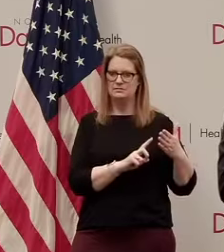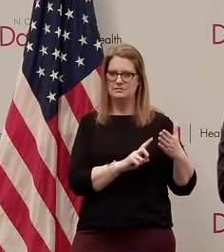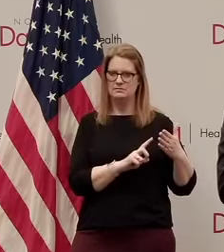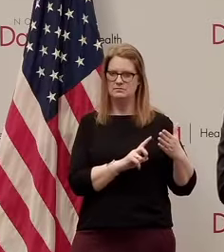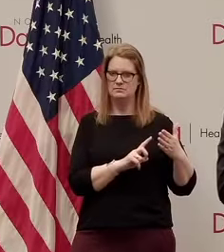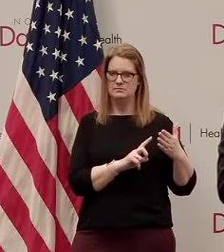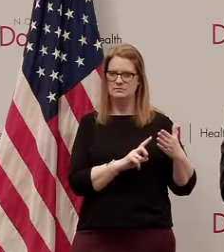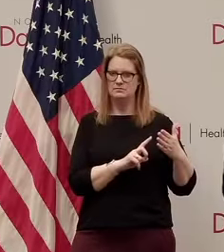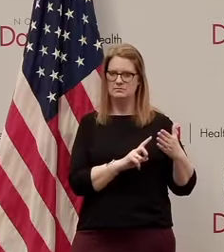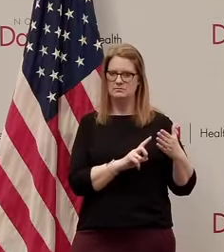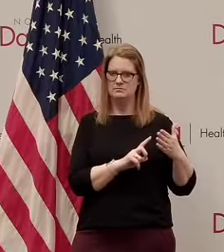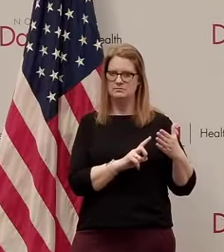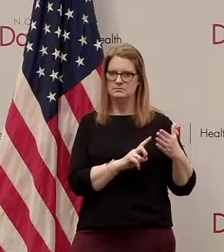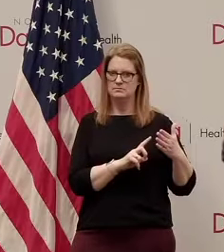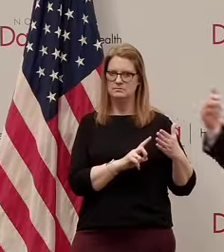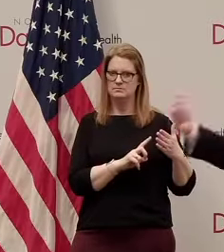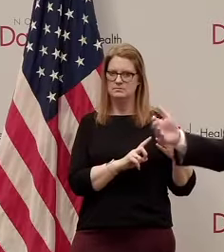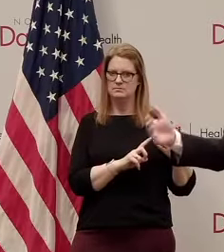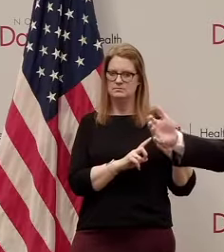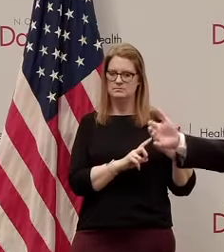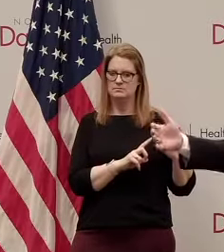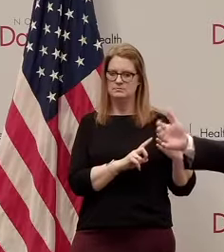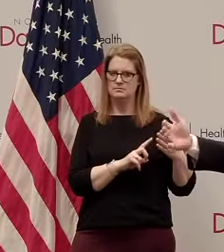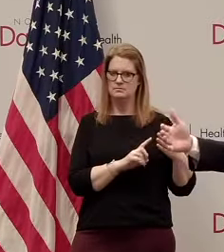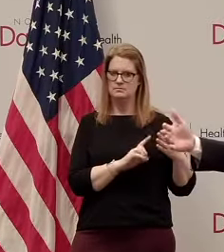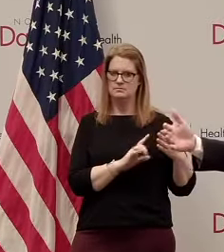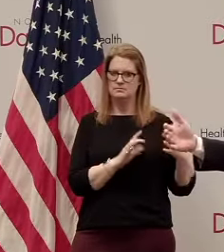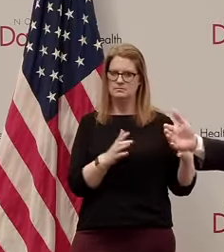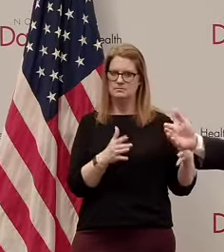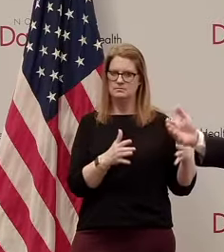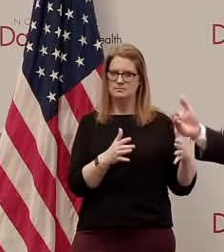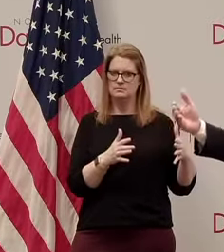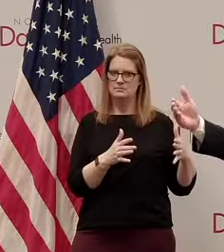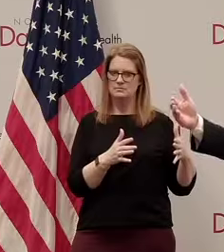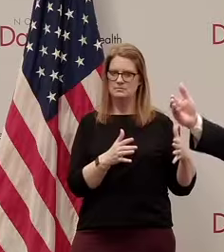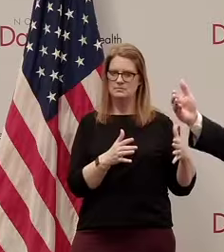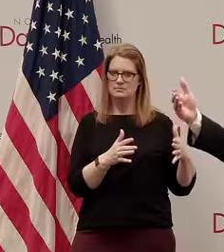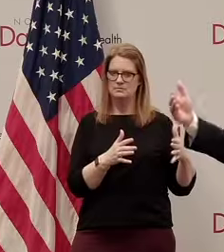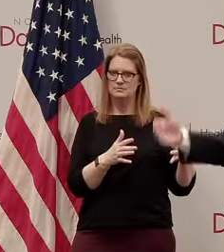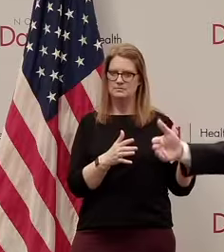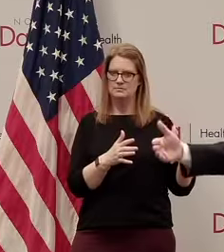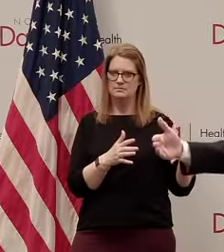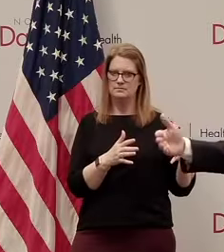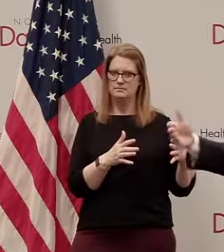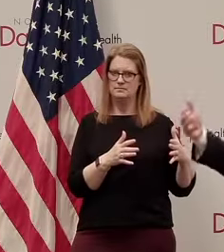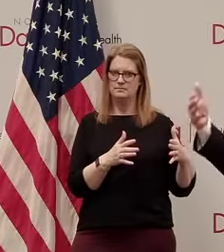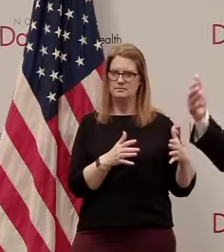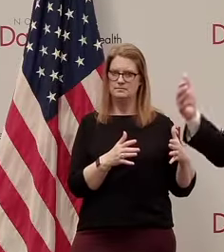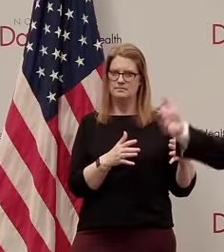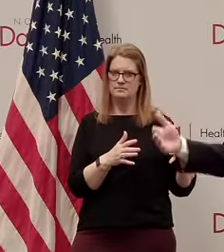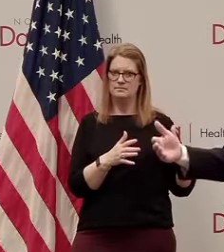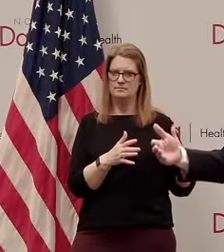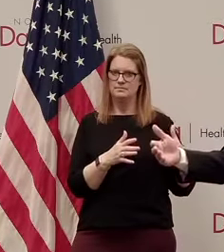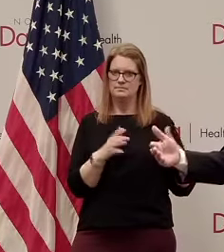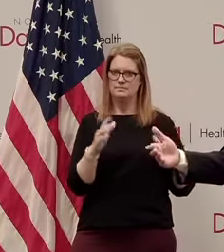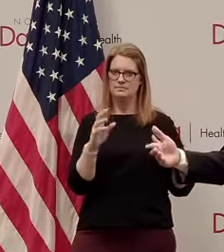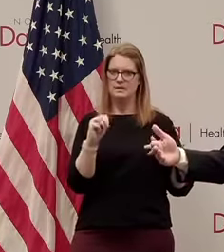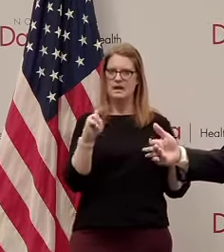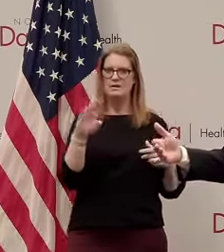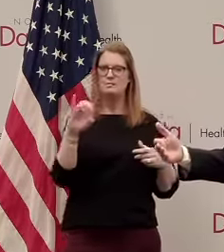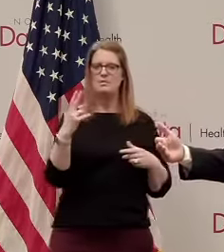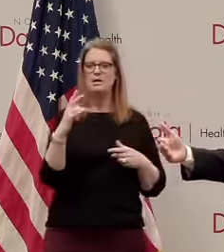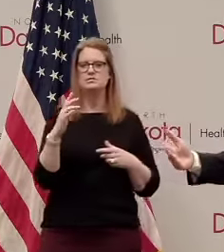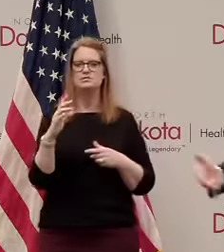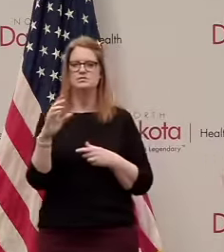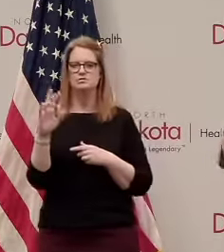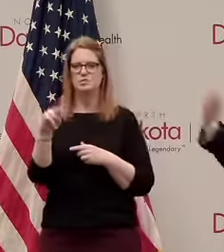the rates that they're setting for for their for their rating was effective March 22nd they had to have like a triple B minus